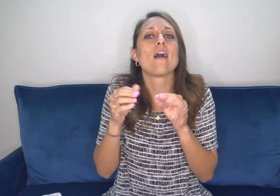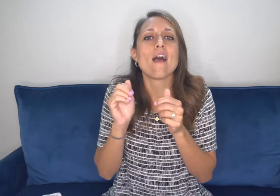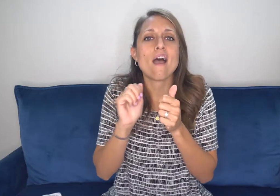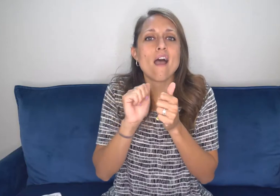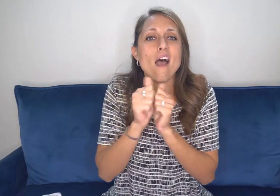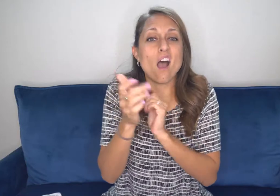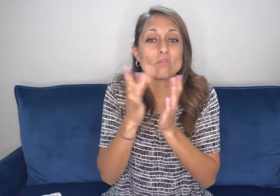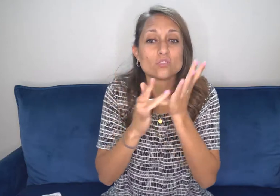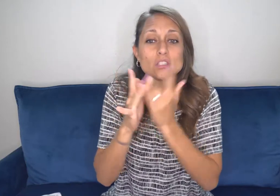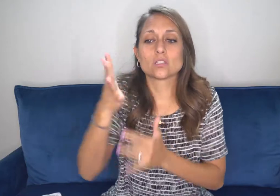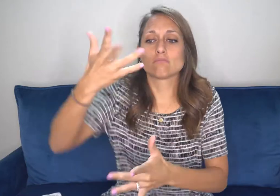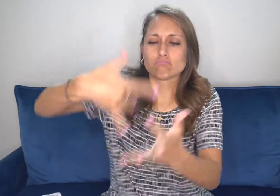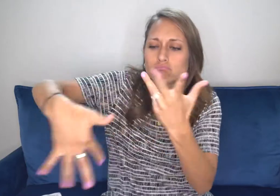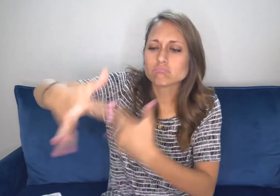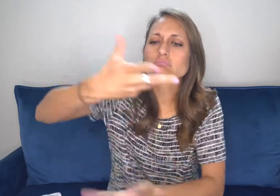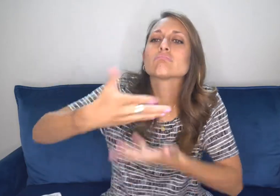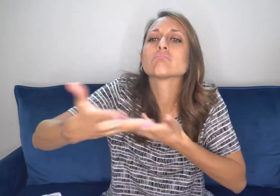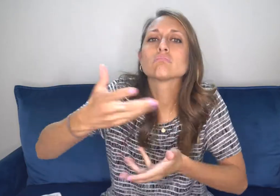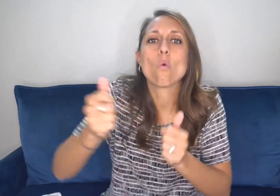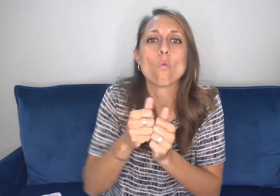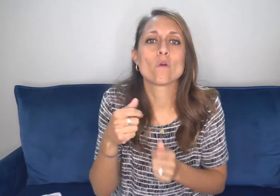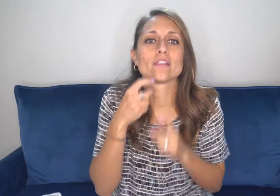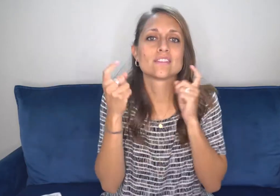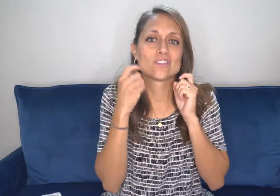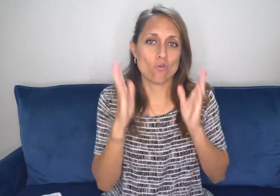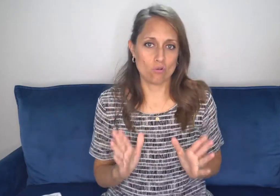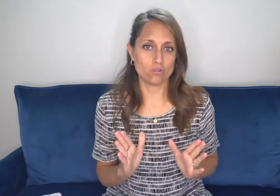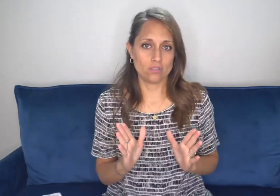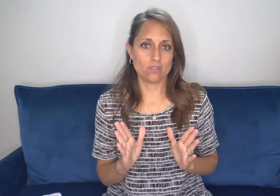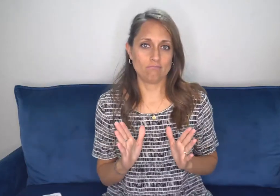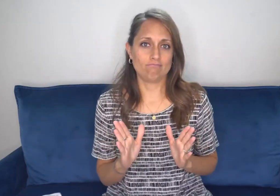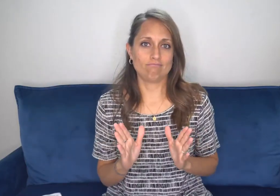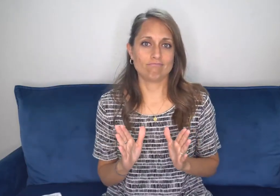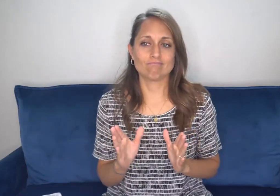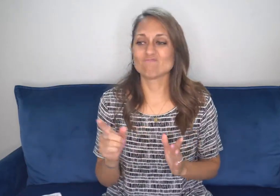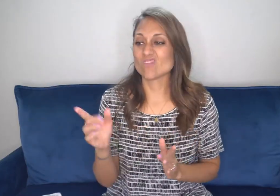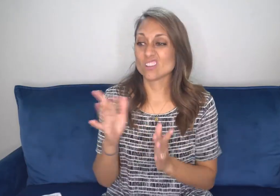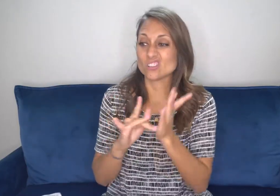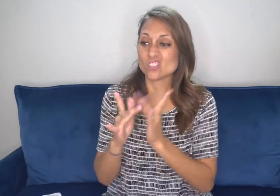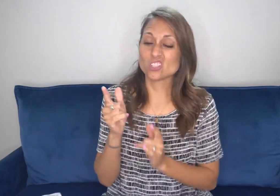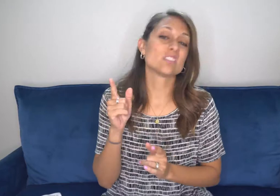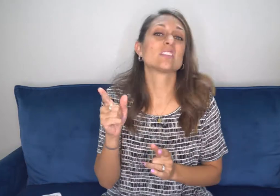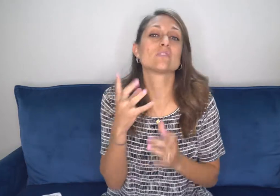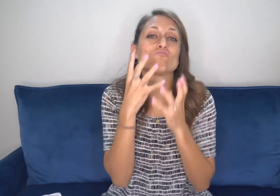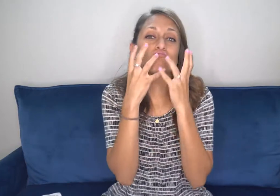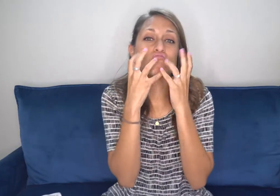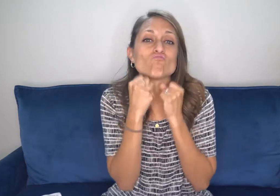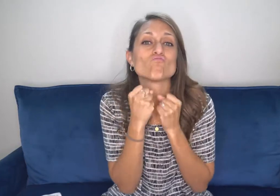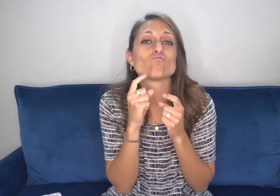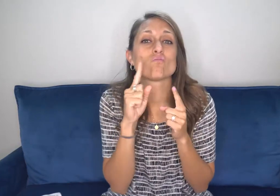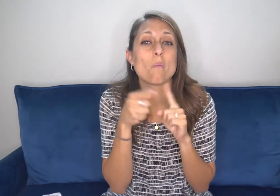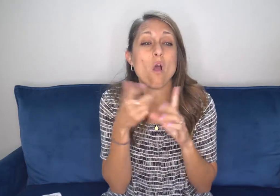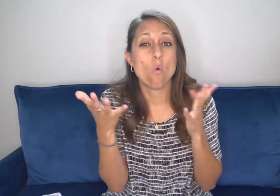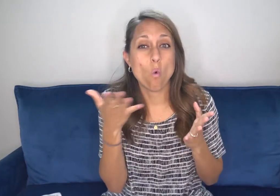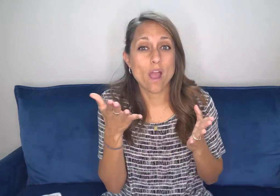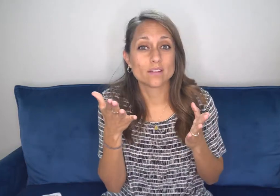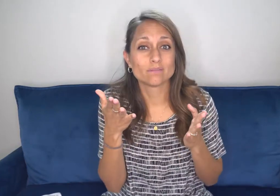crucial, though, to remember is how Jesus was socializing and engaging with the sinners of that community and